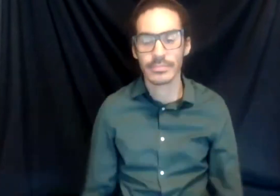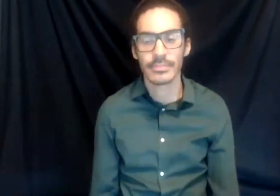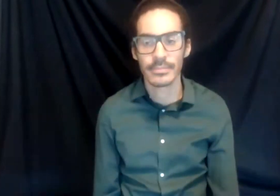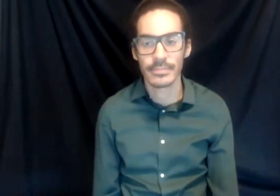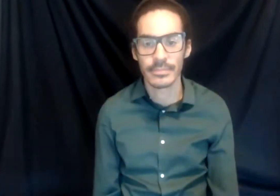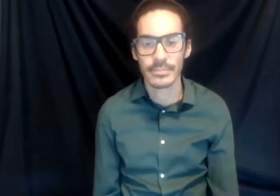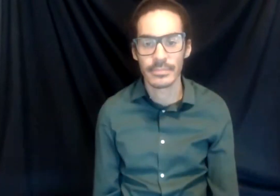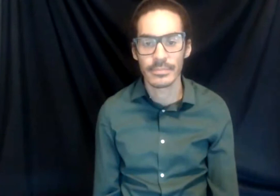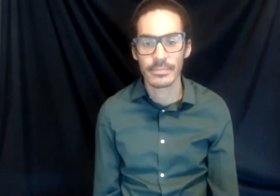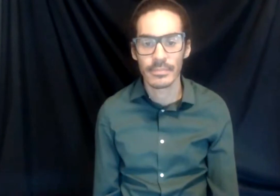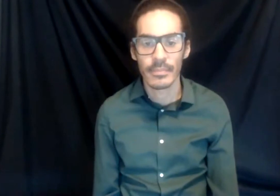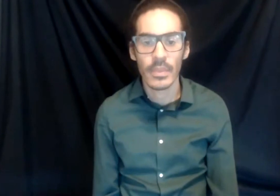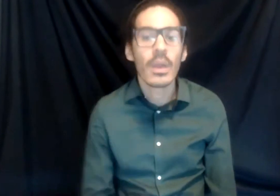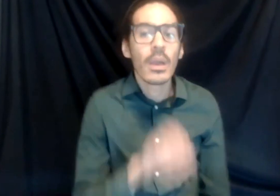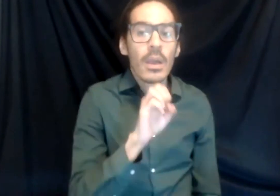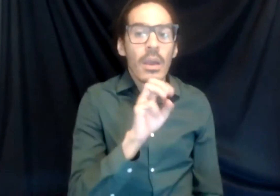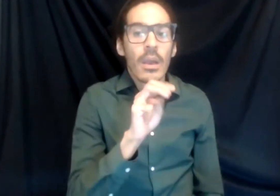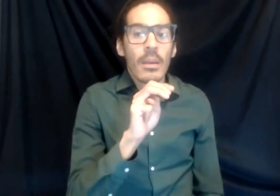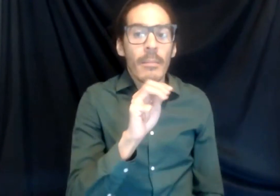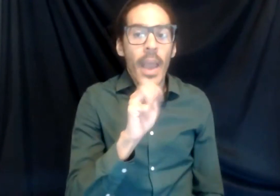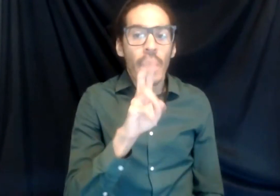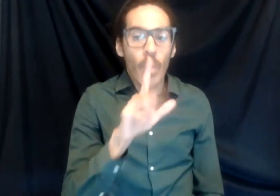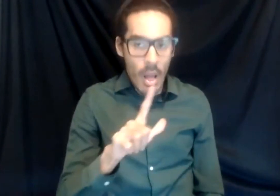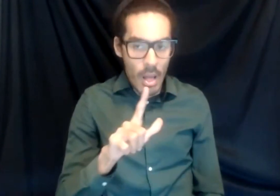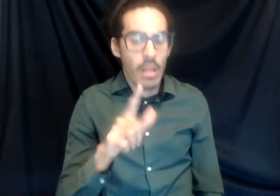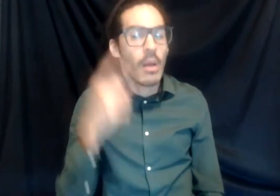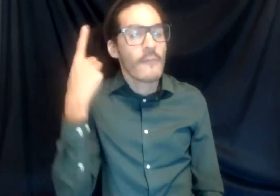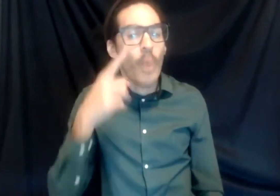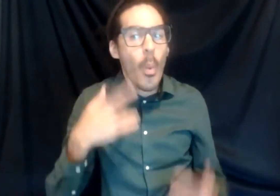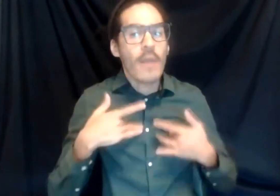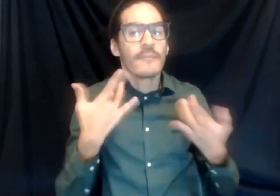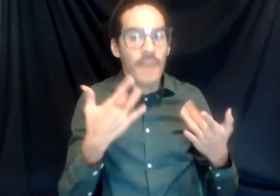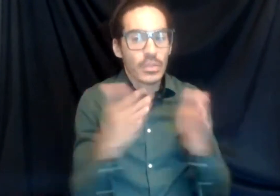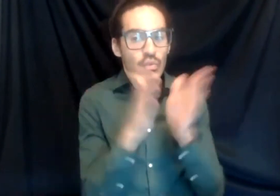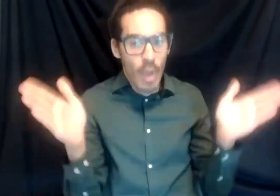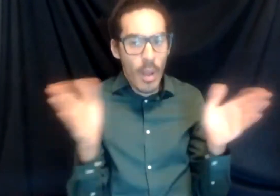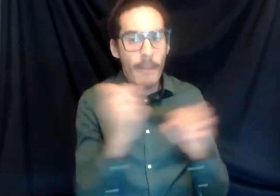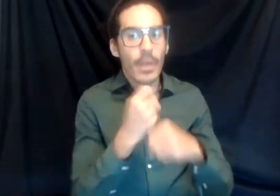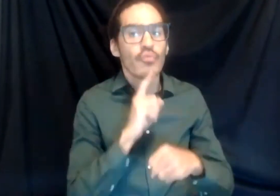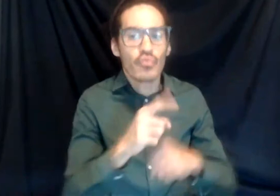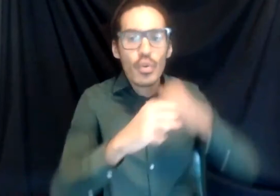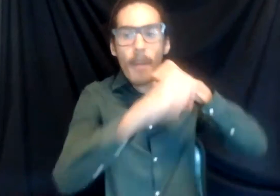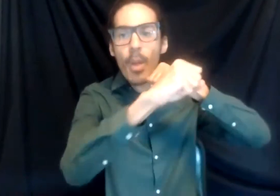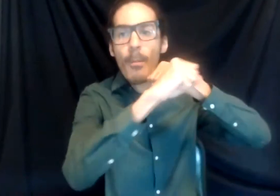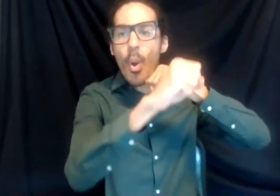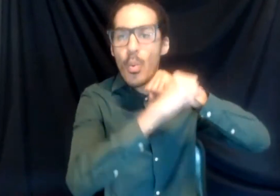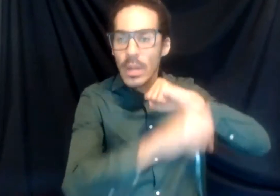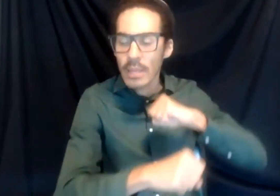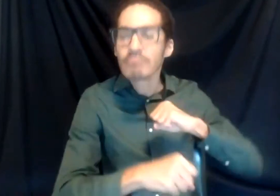For events in general, just think making sure that when you're promoting an event, it doesn't seem that you're only inviting one